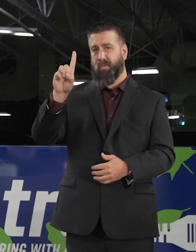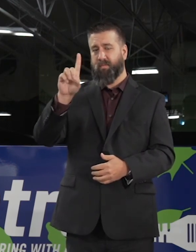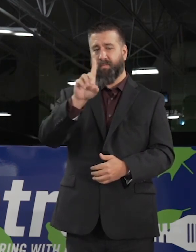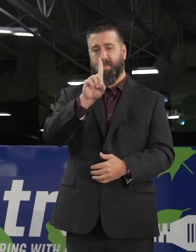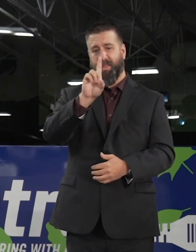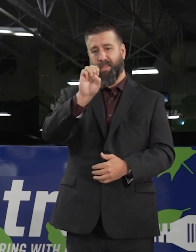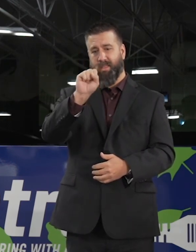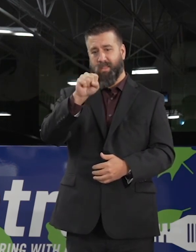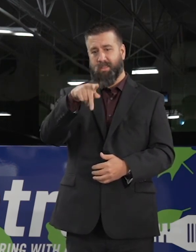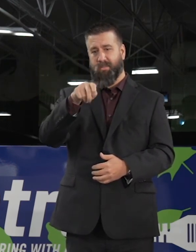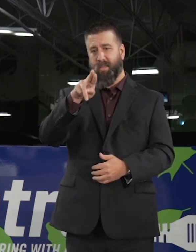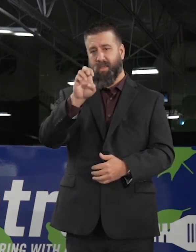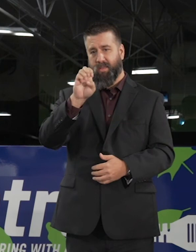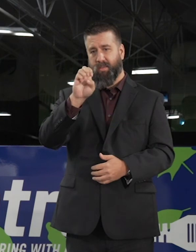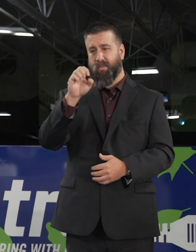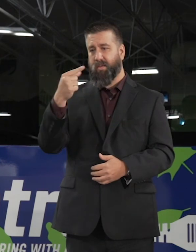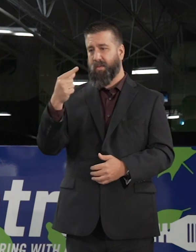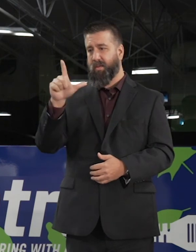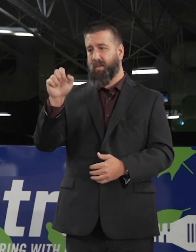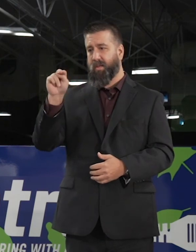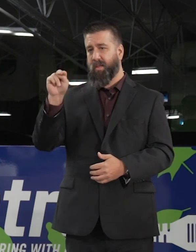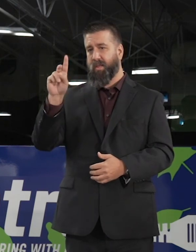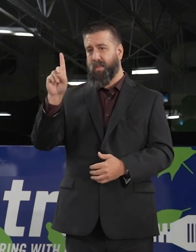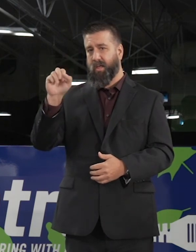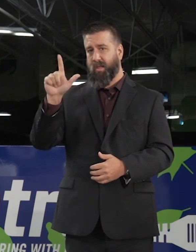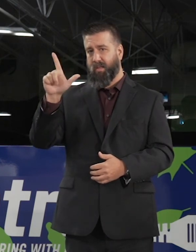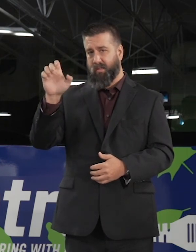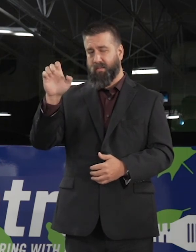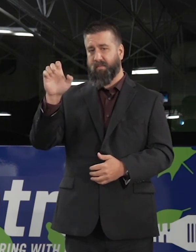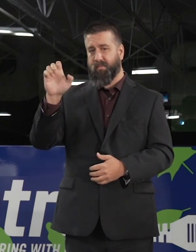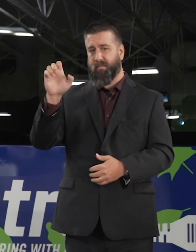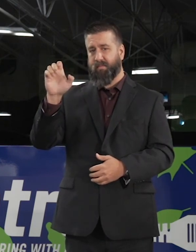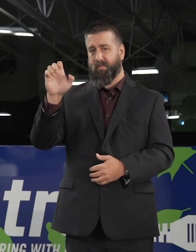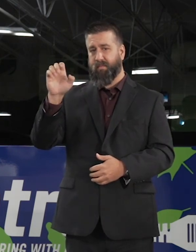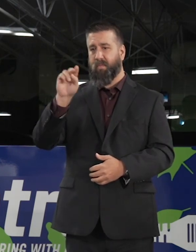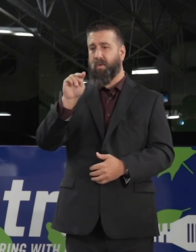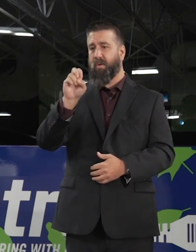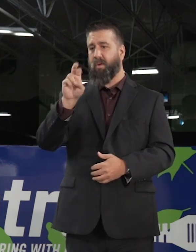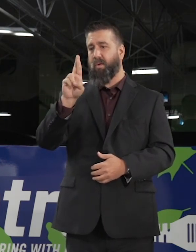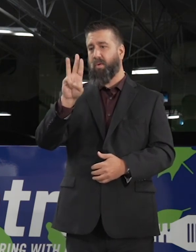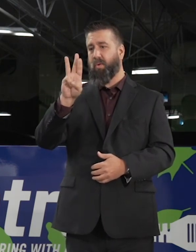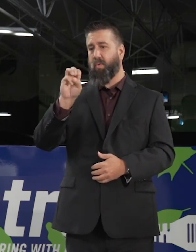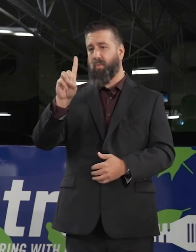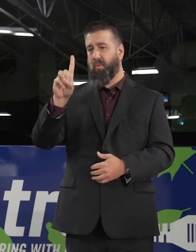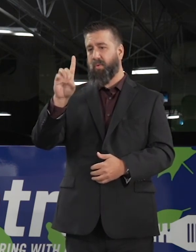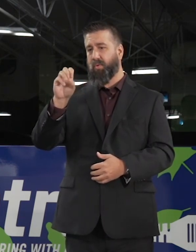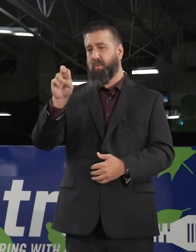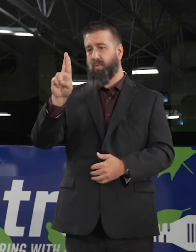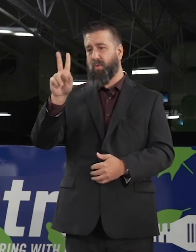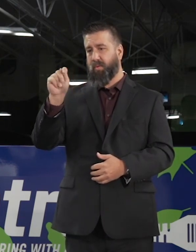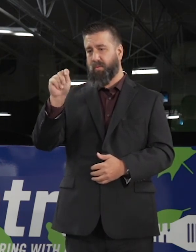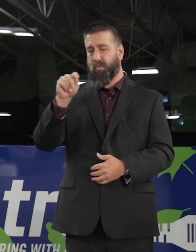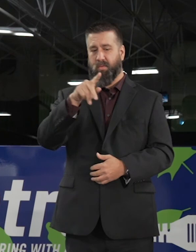Glendale, Norwood Court, Pasadena Park,